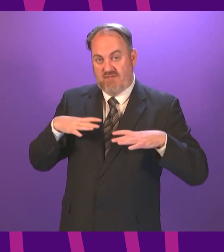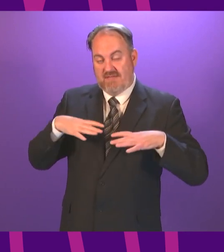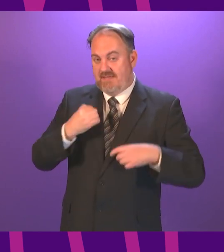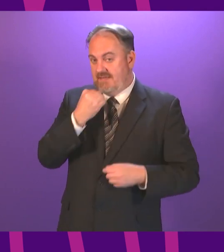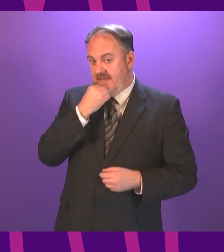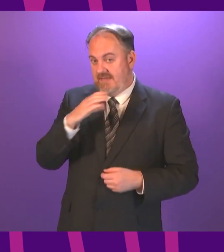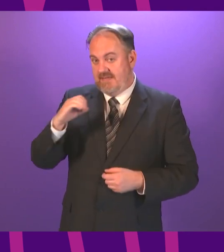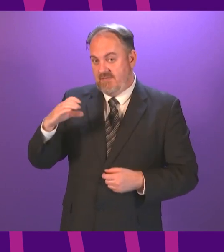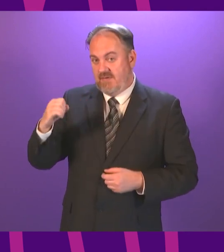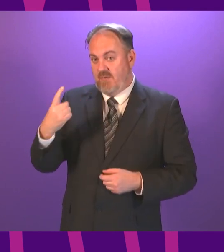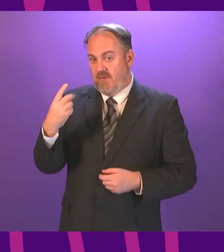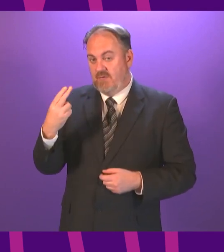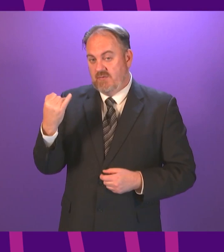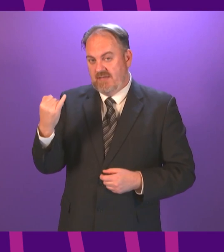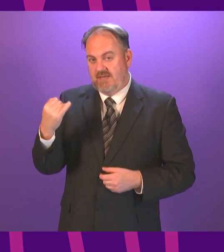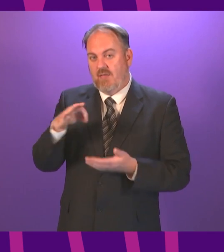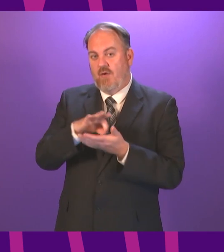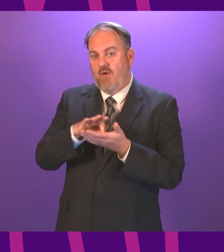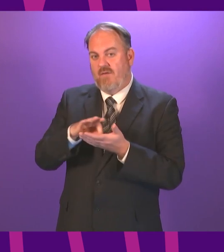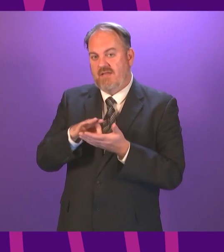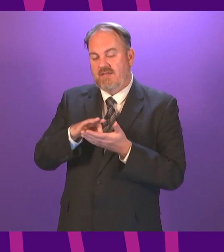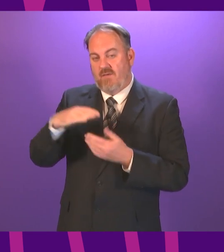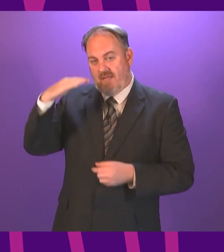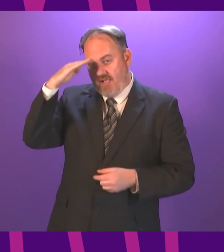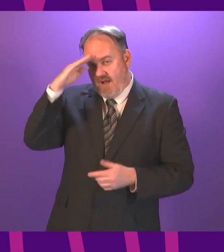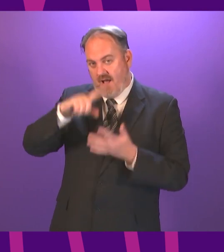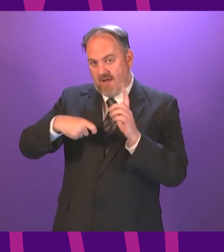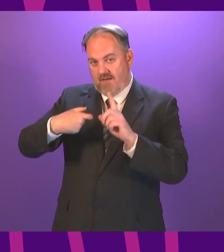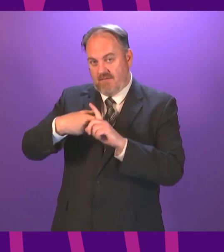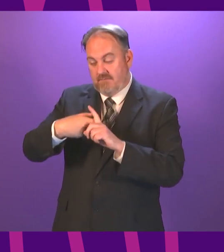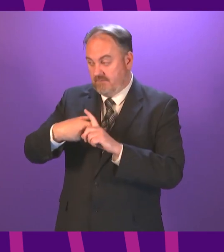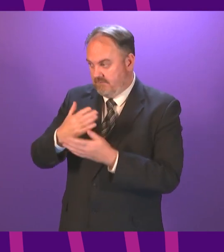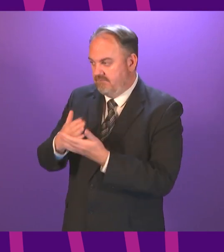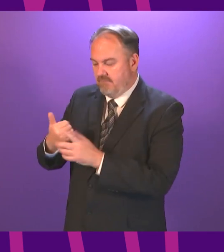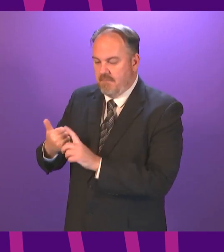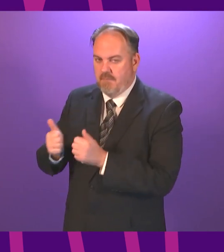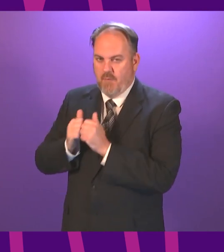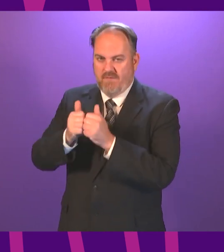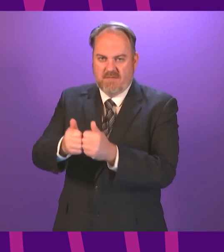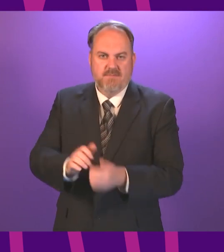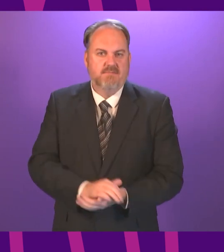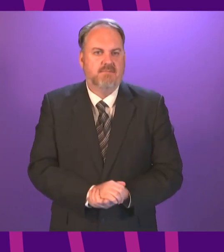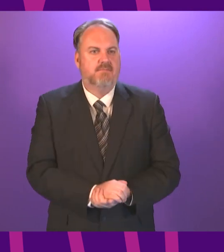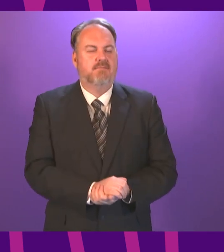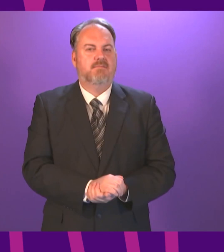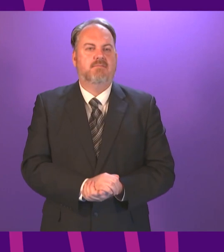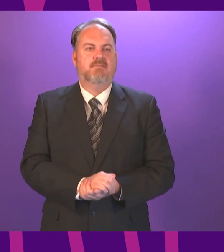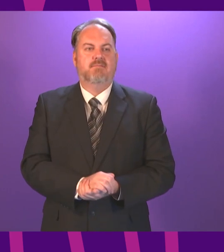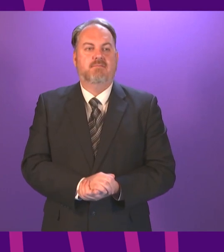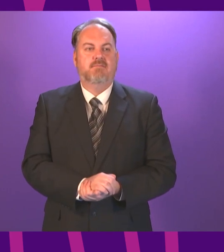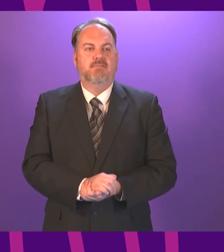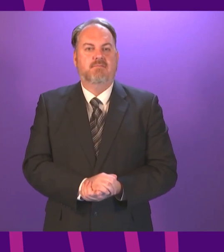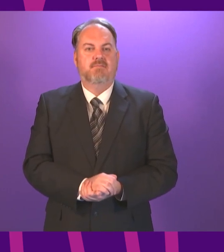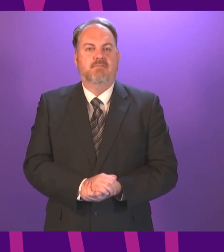00126 on the Office of the Clerk. Moved, President of the Thank you. The